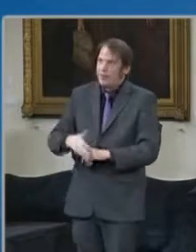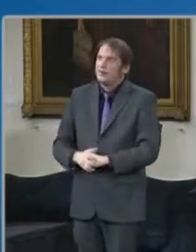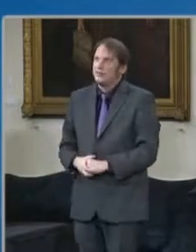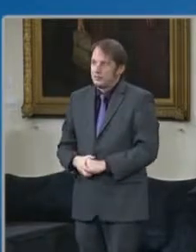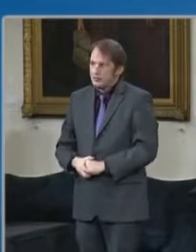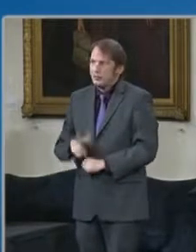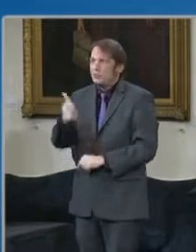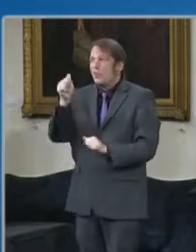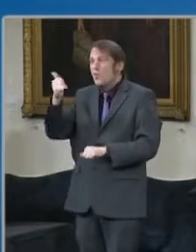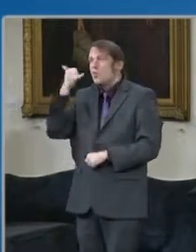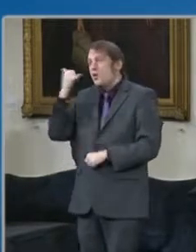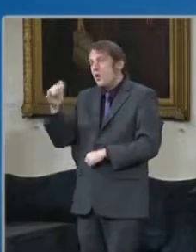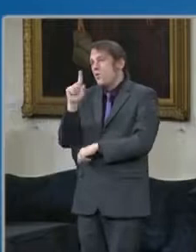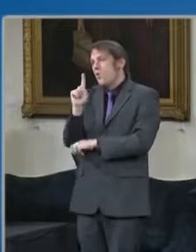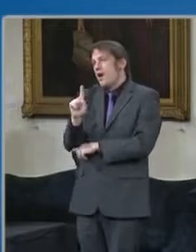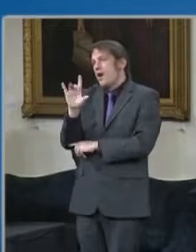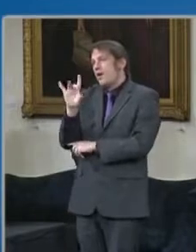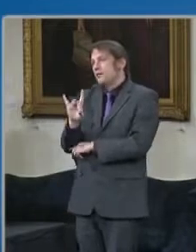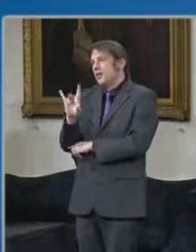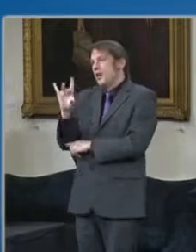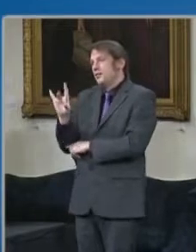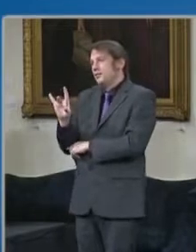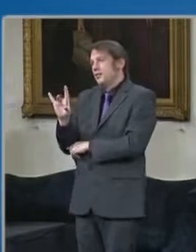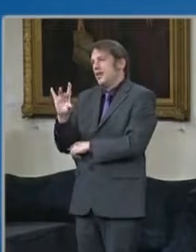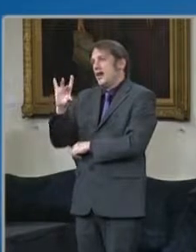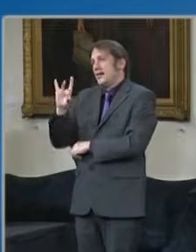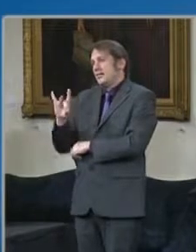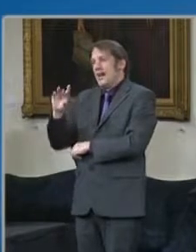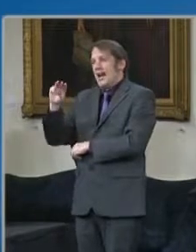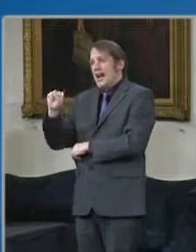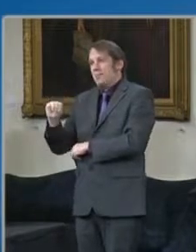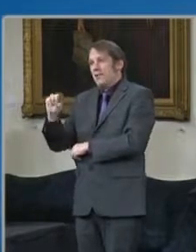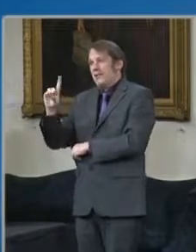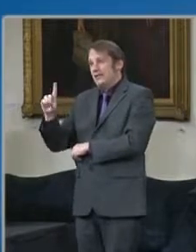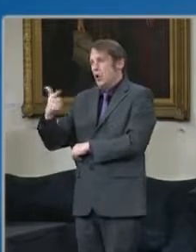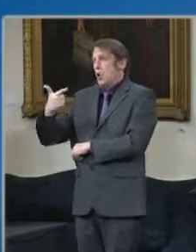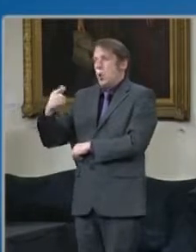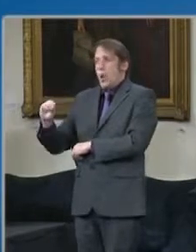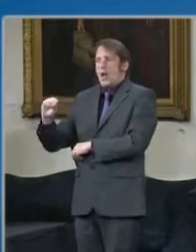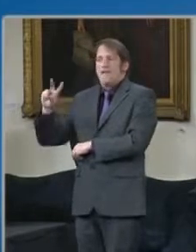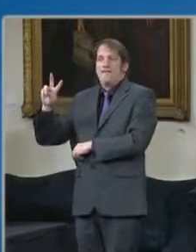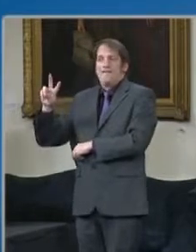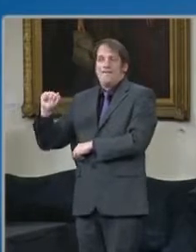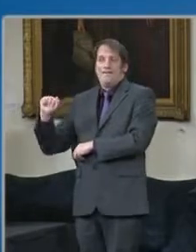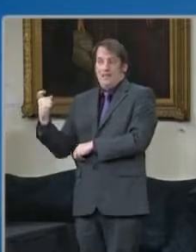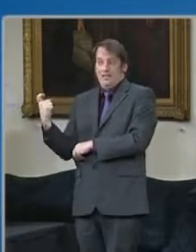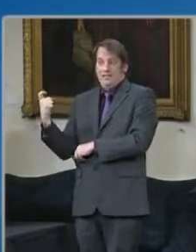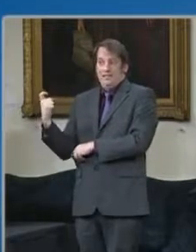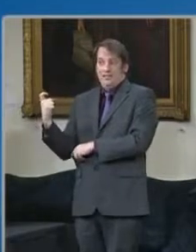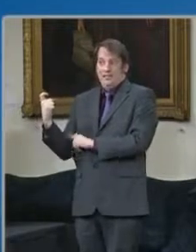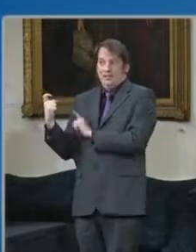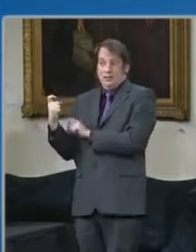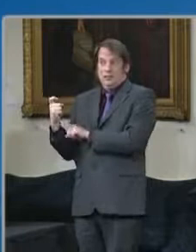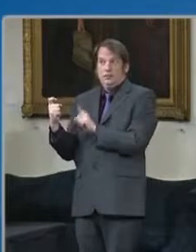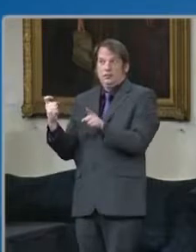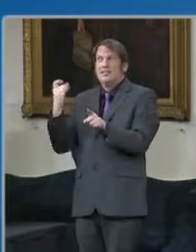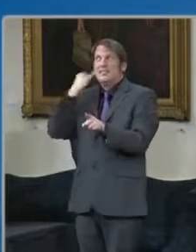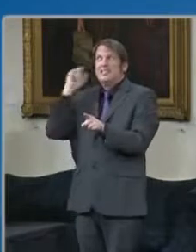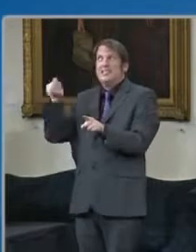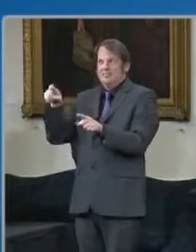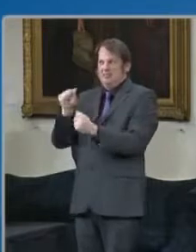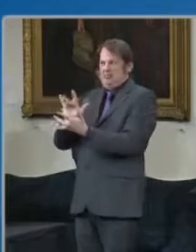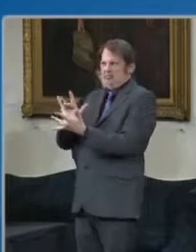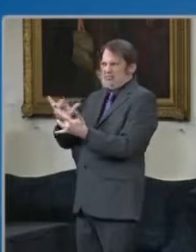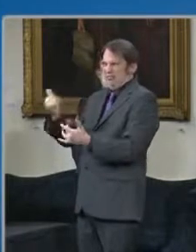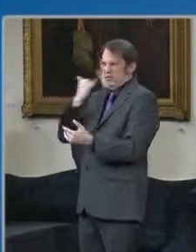MD go backs if you need assistance. Thank you to the pilot primary care providers for their time and resources